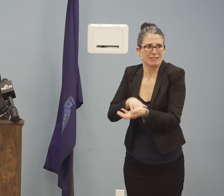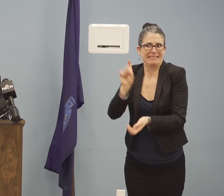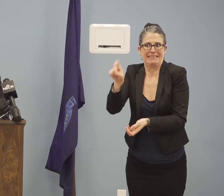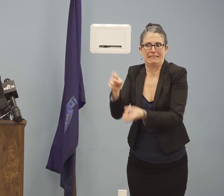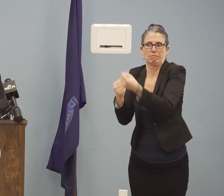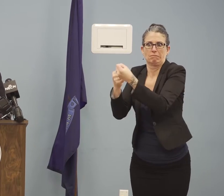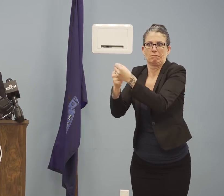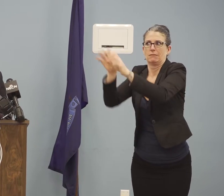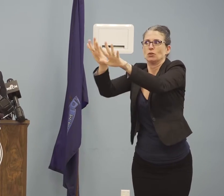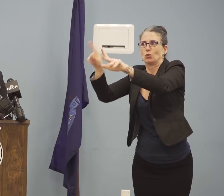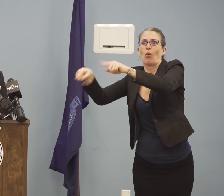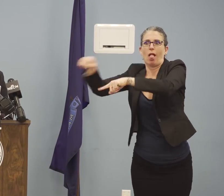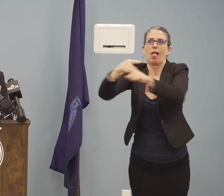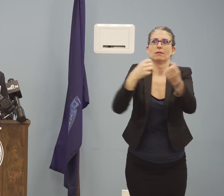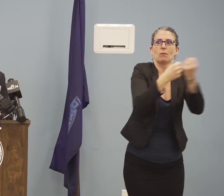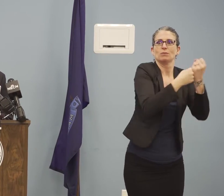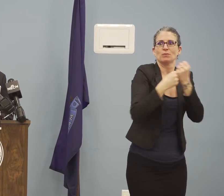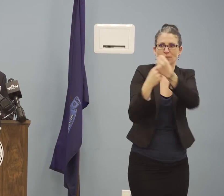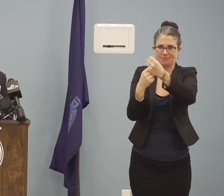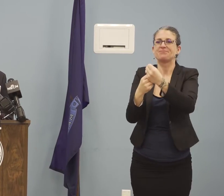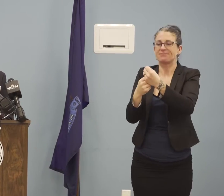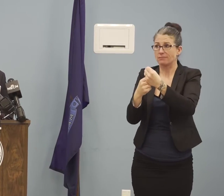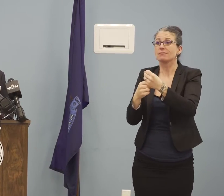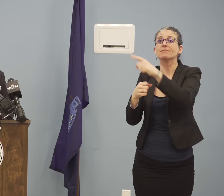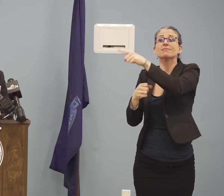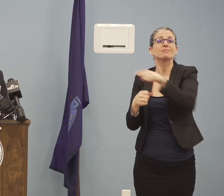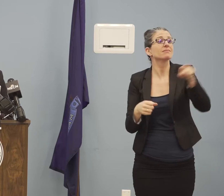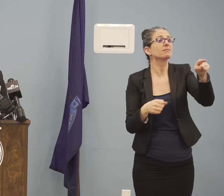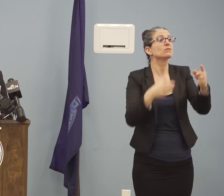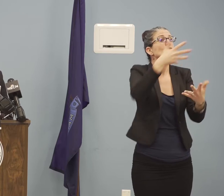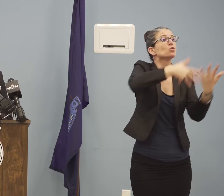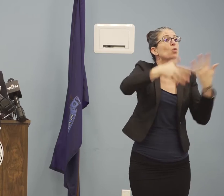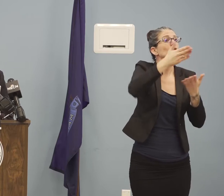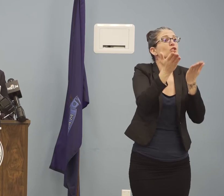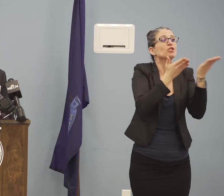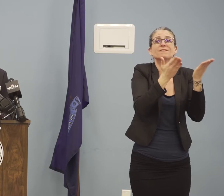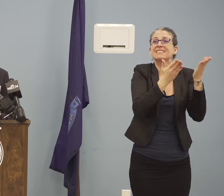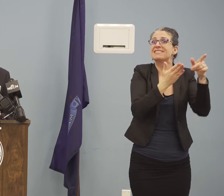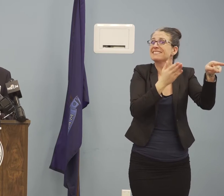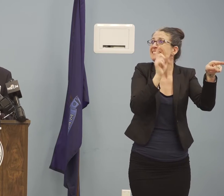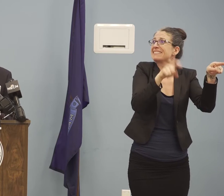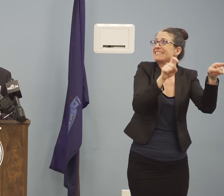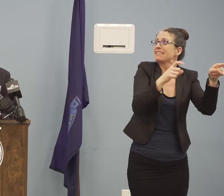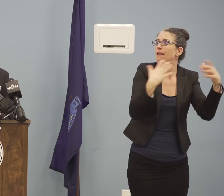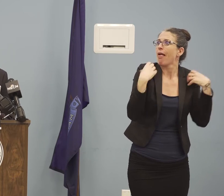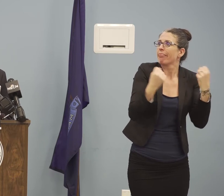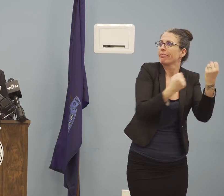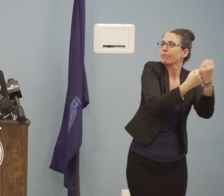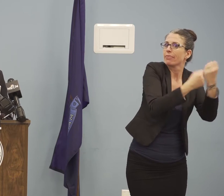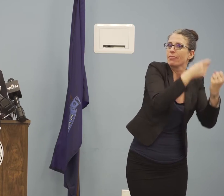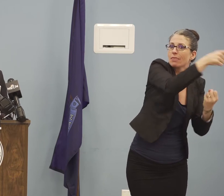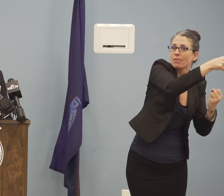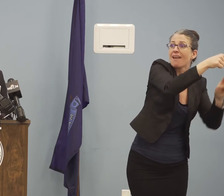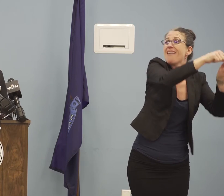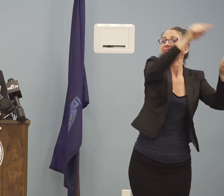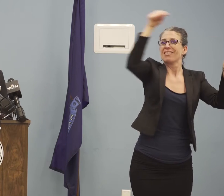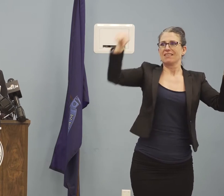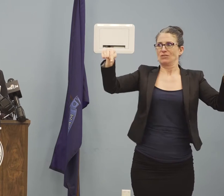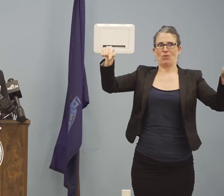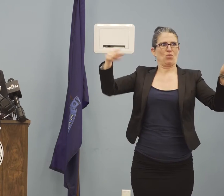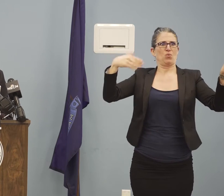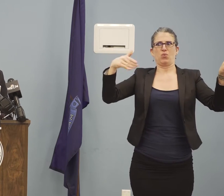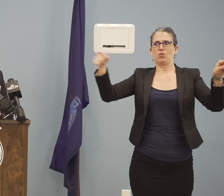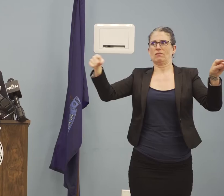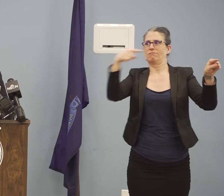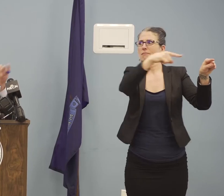services and health care, our public health nurses are on the front line. The second area that we would like to use